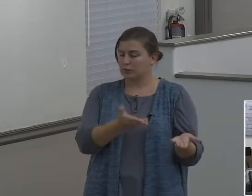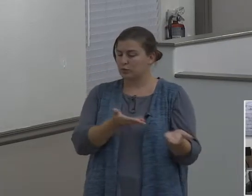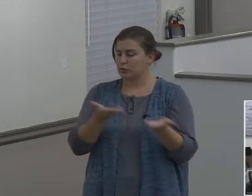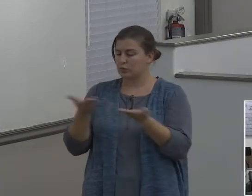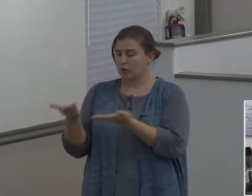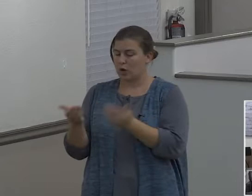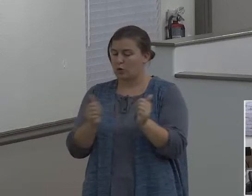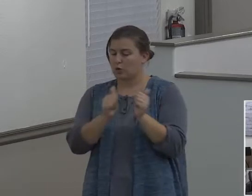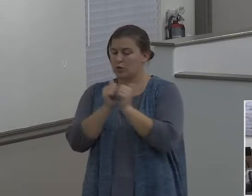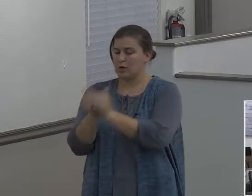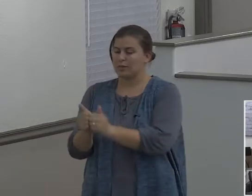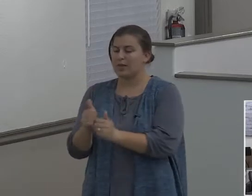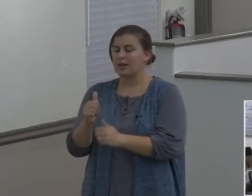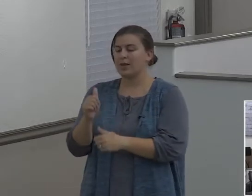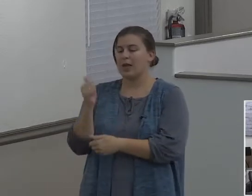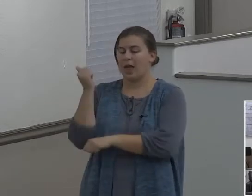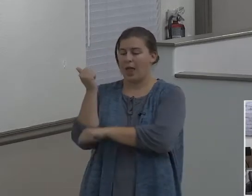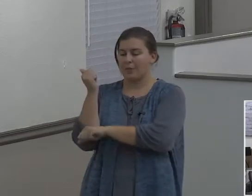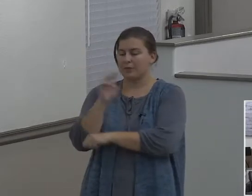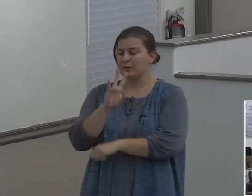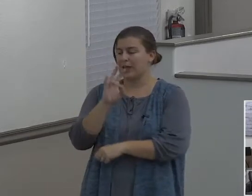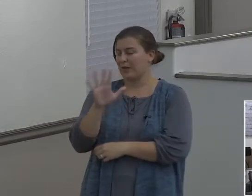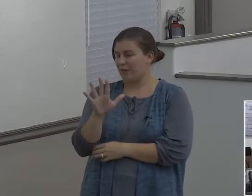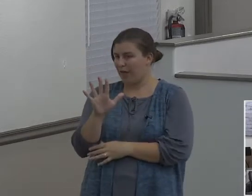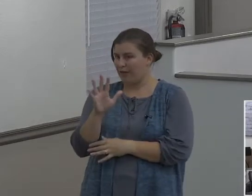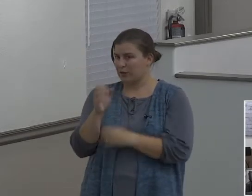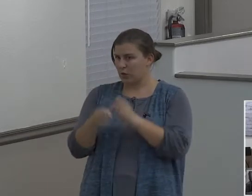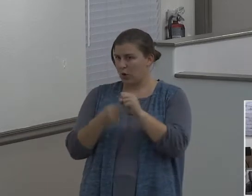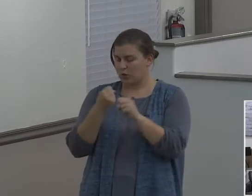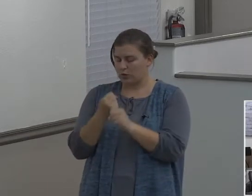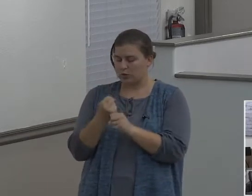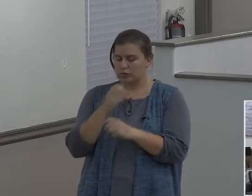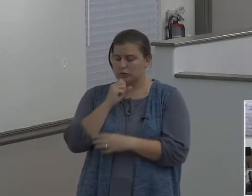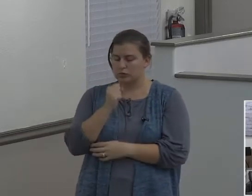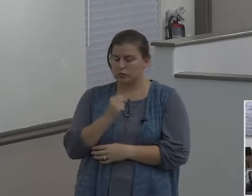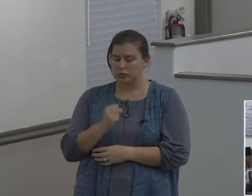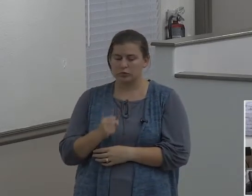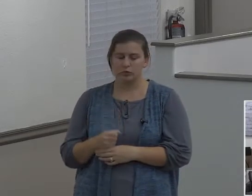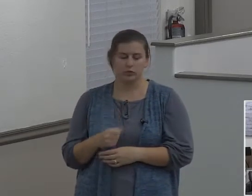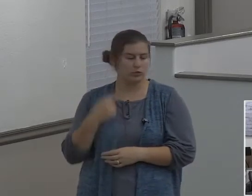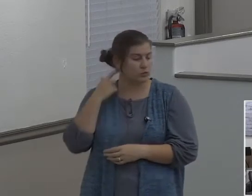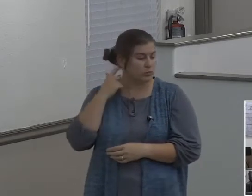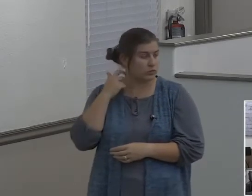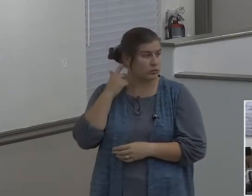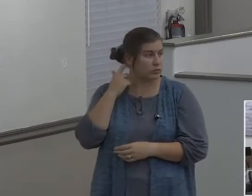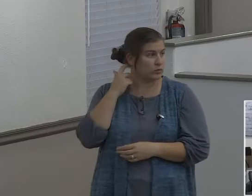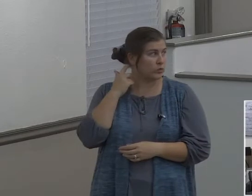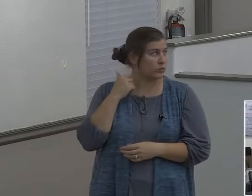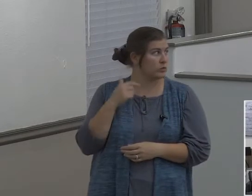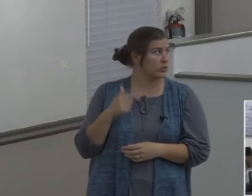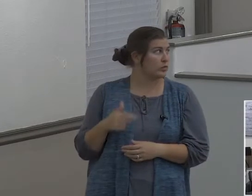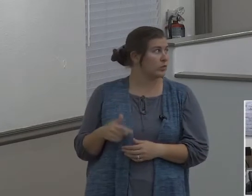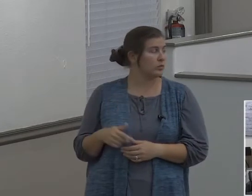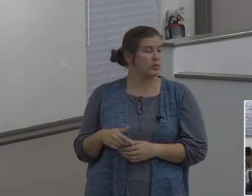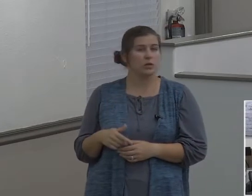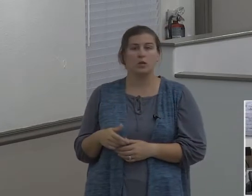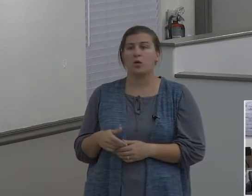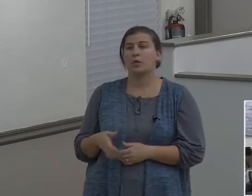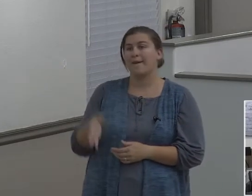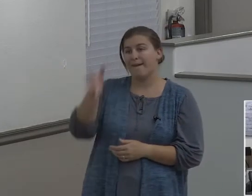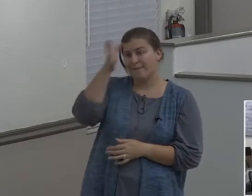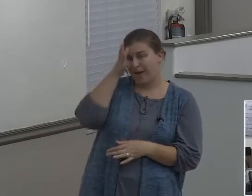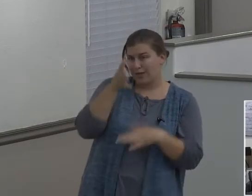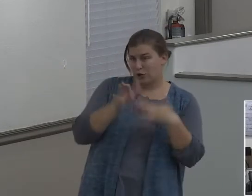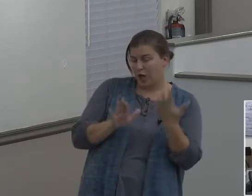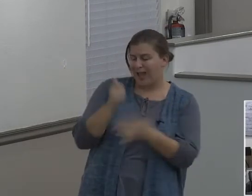years old when he departed out of Haran. So when his father dies, Abram's 75, okay, when